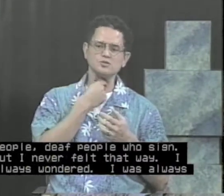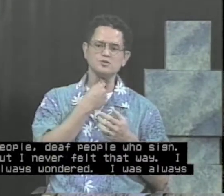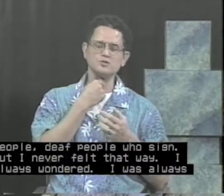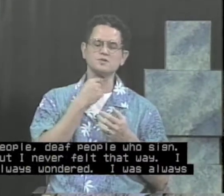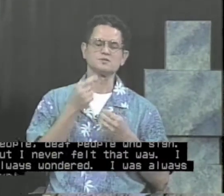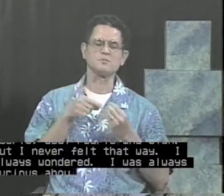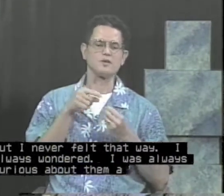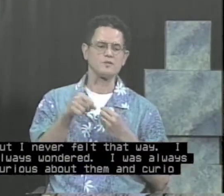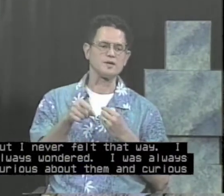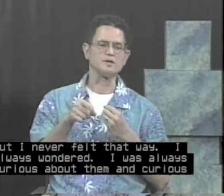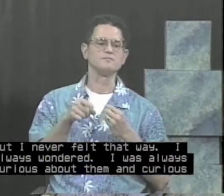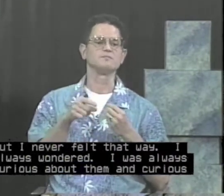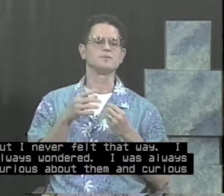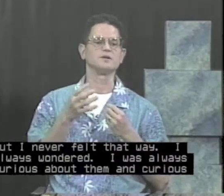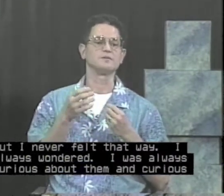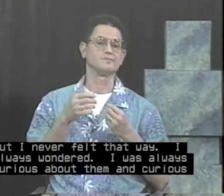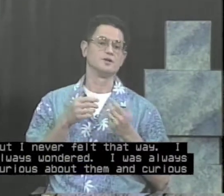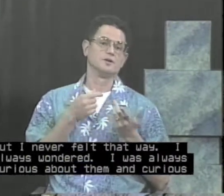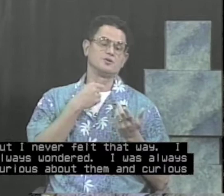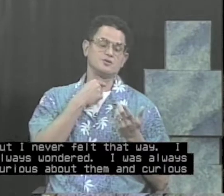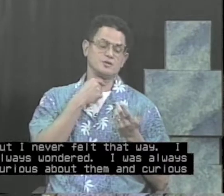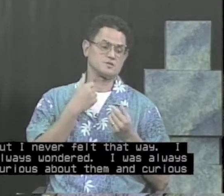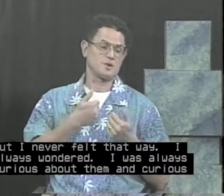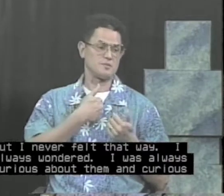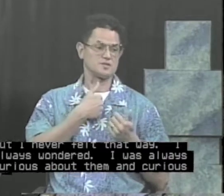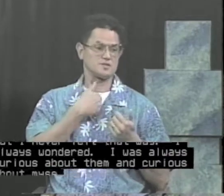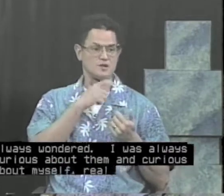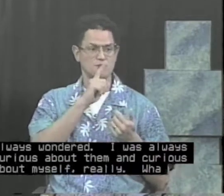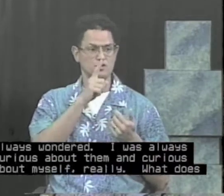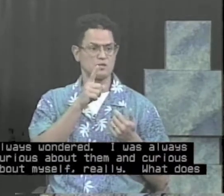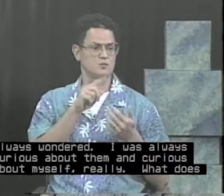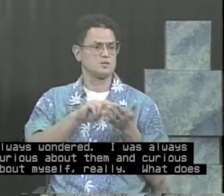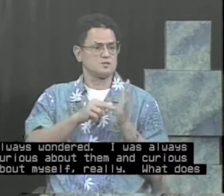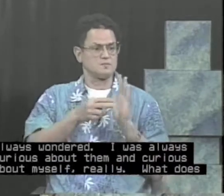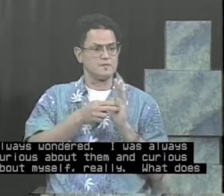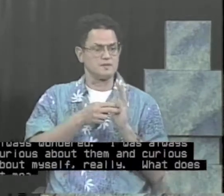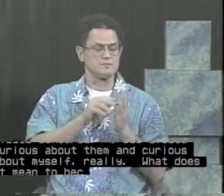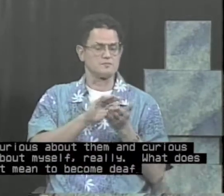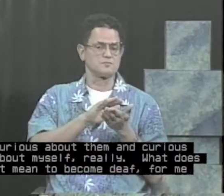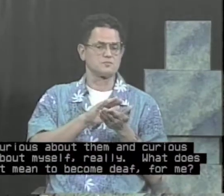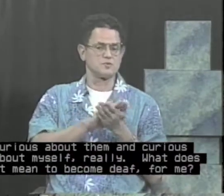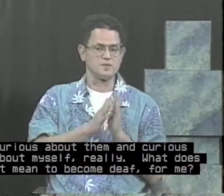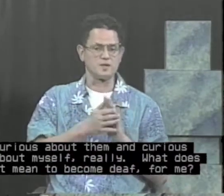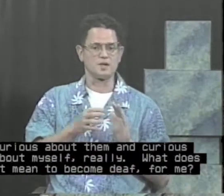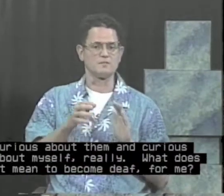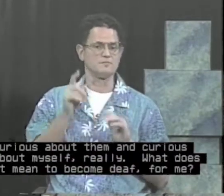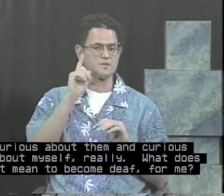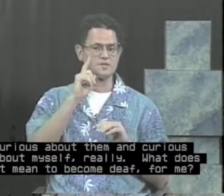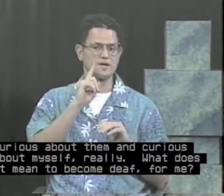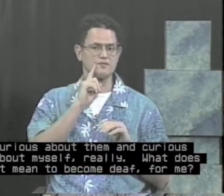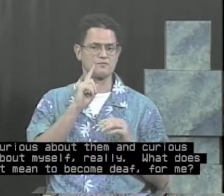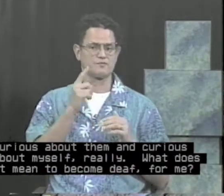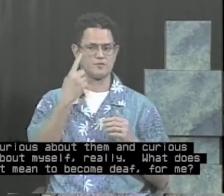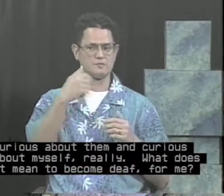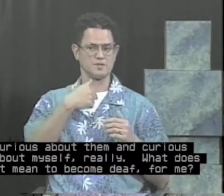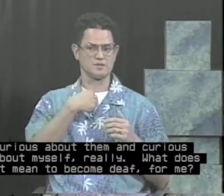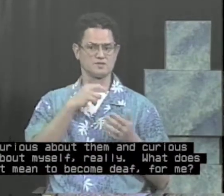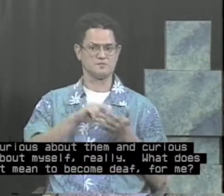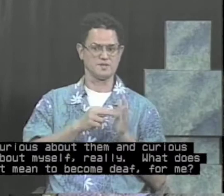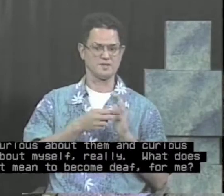curious about them, and curious about myself, really. What does it mean to become deaf for me? Does it mean